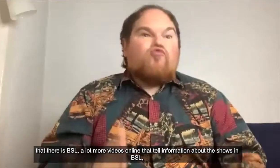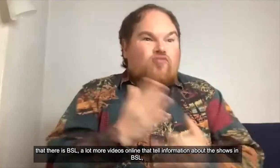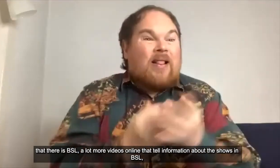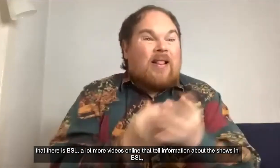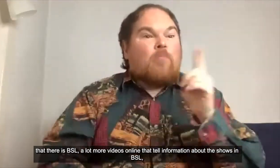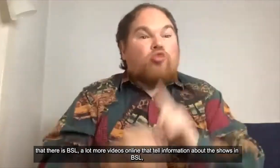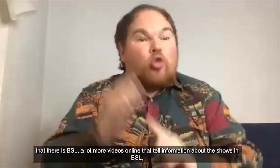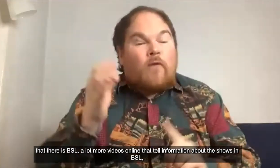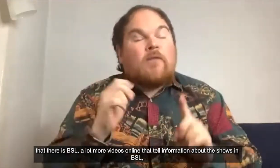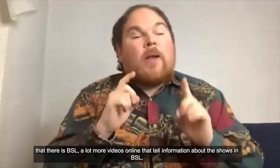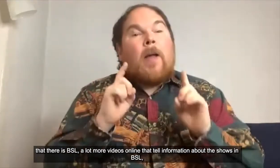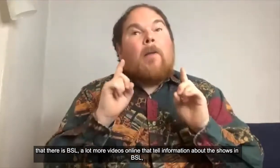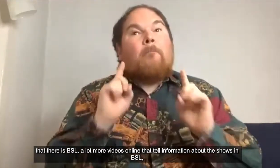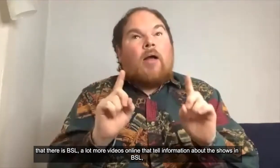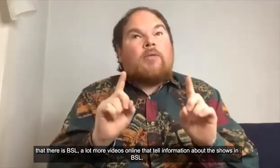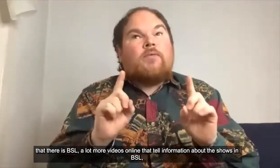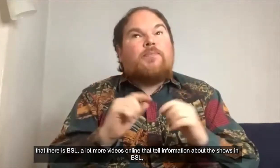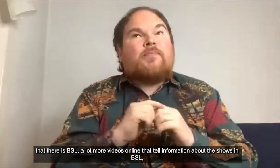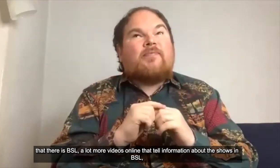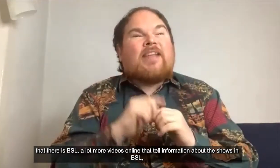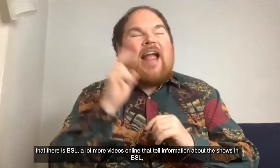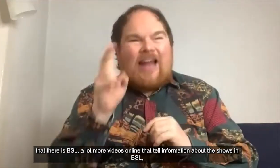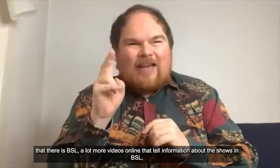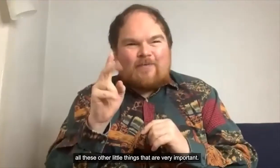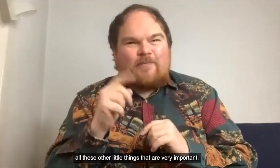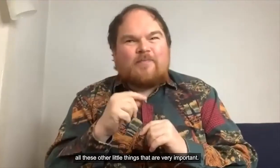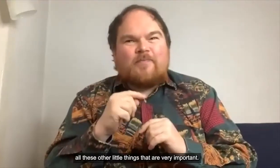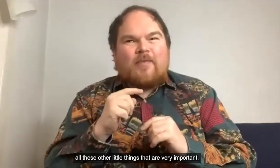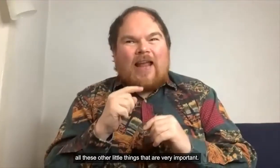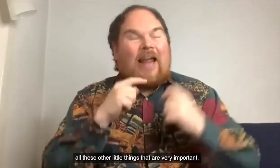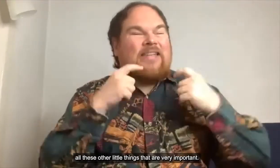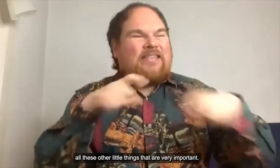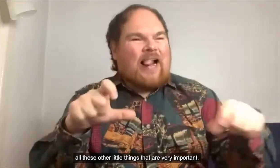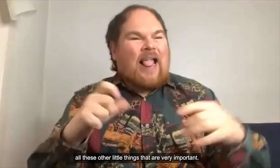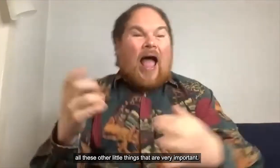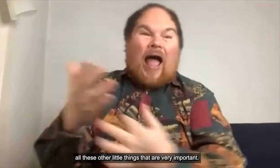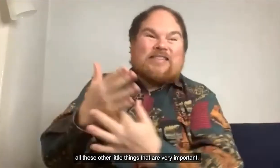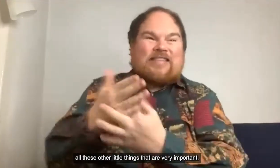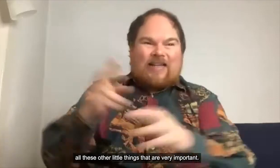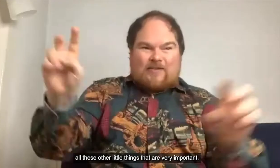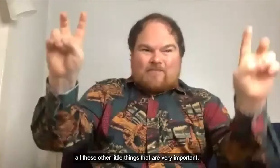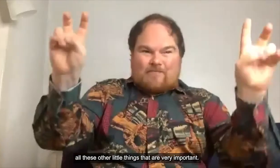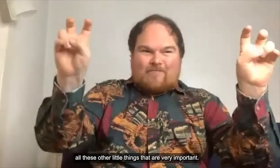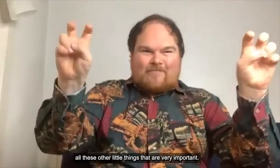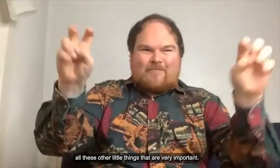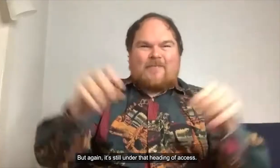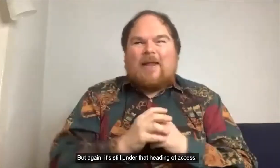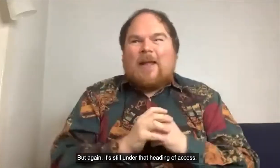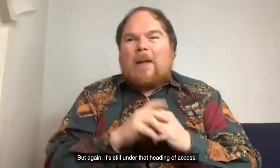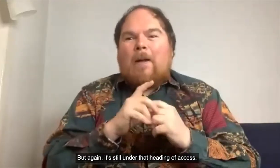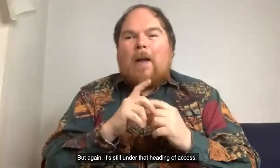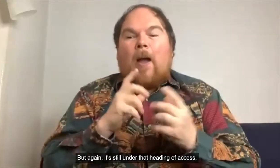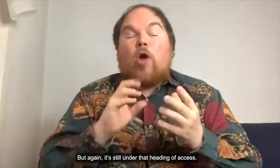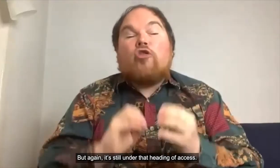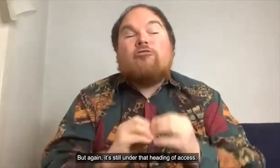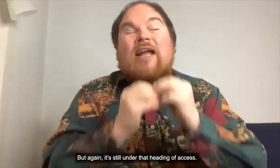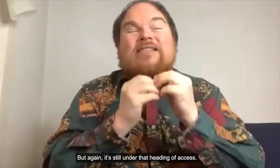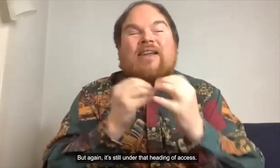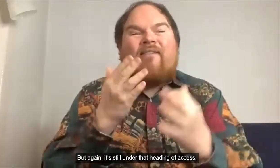that tell information about the shows in BSL all of these other little things that are very important but again it's still under that heading